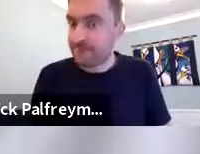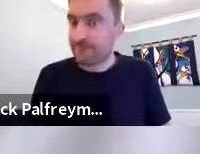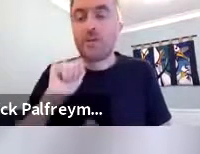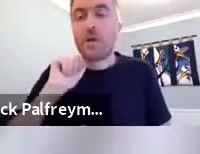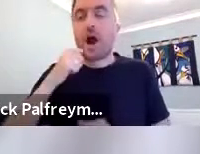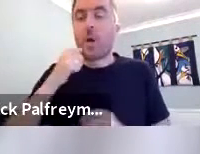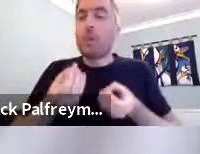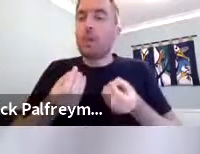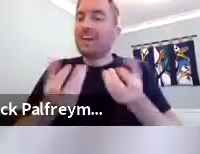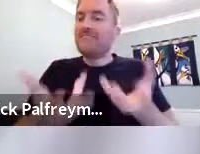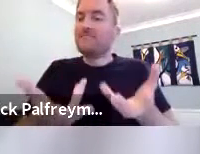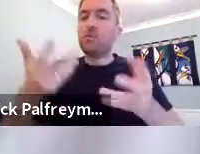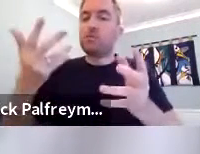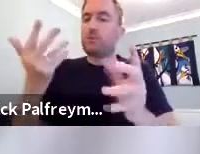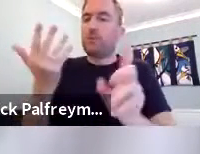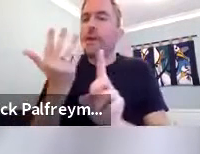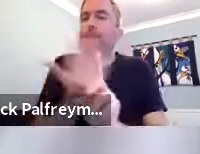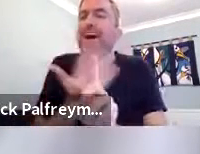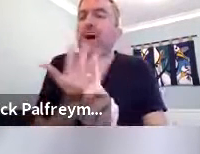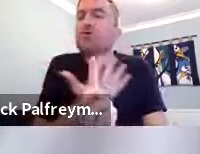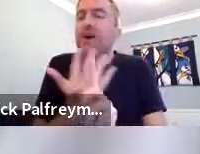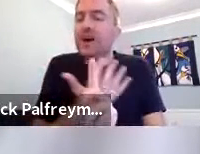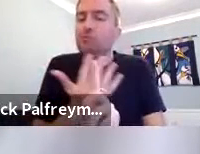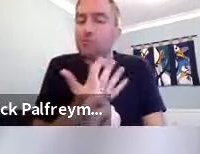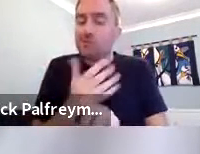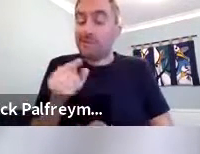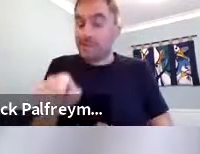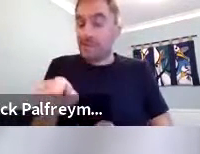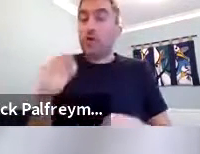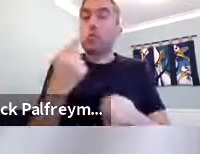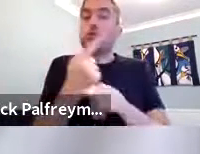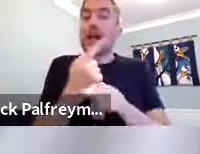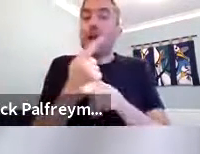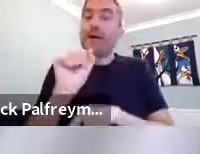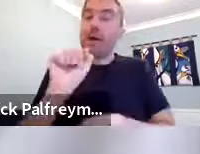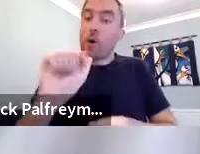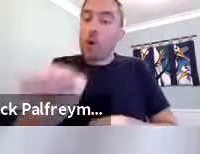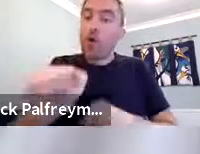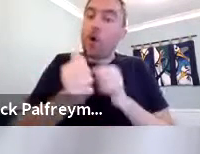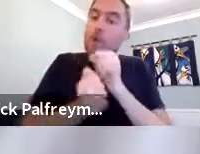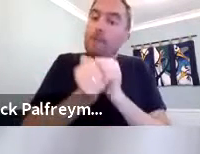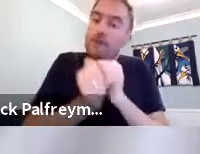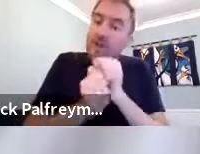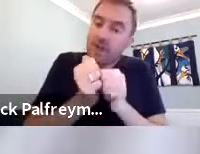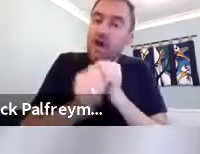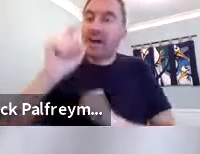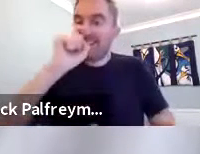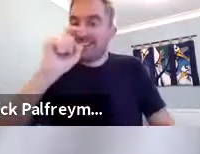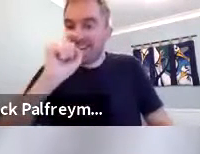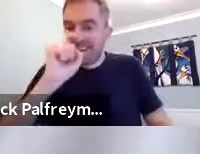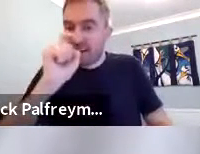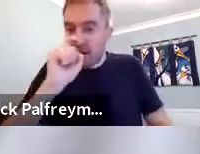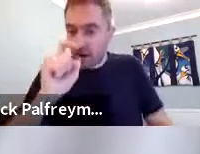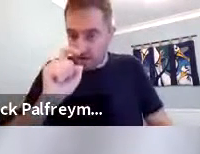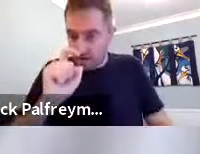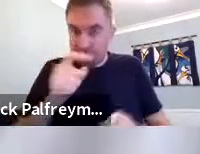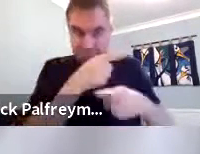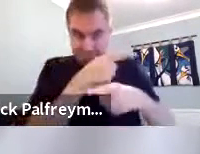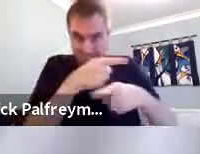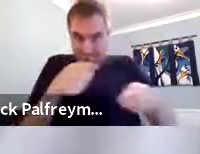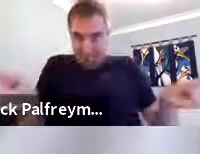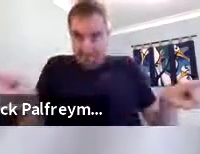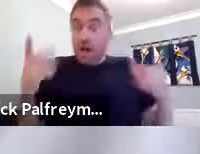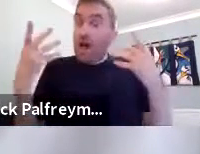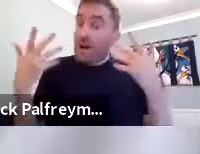And if you can pick up what's happening. So, it's just to give you a little bit of background. She's talking about her brothers